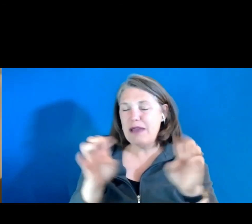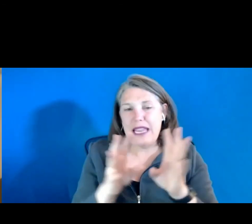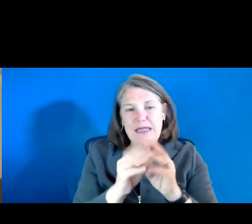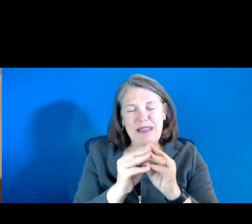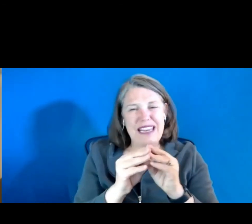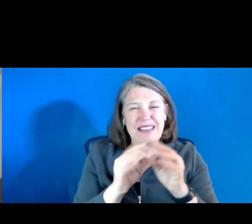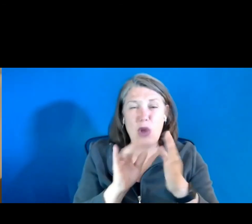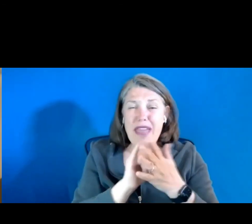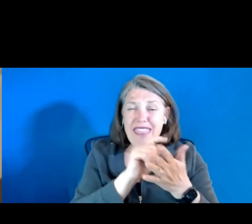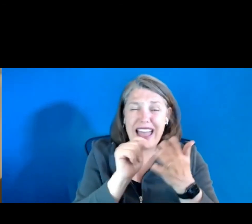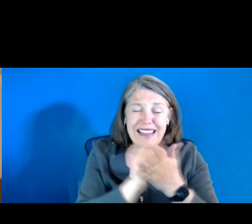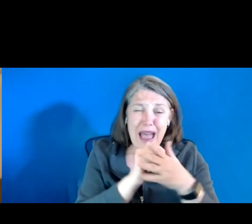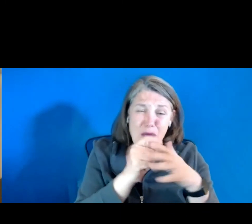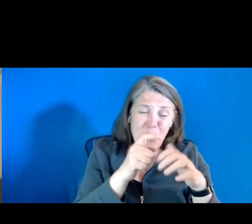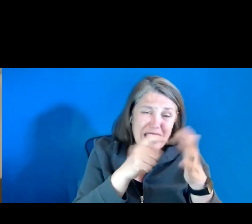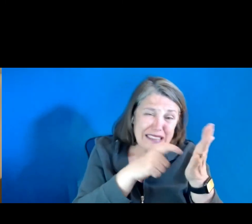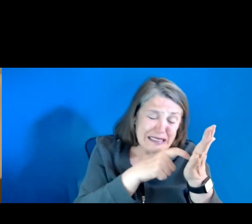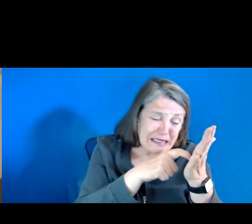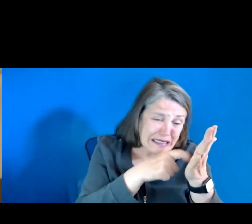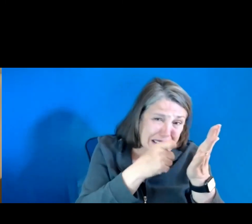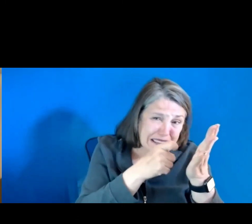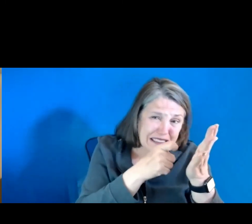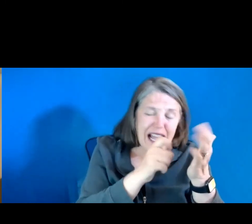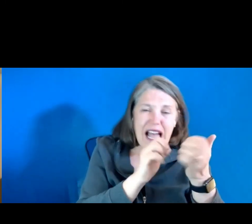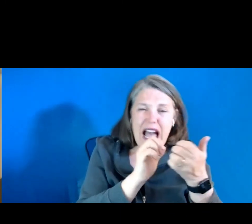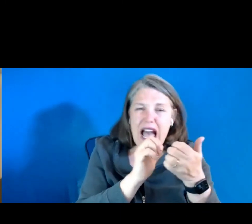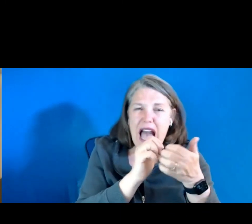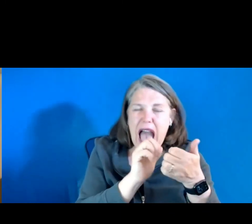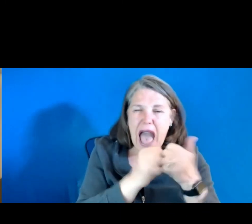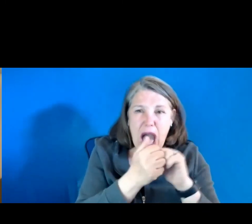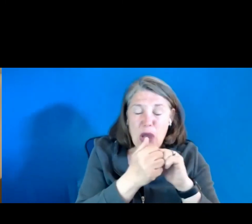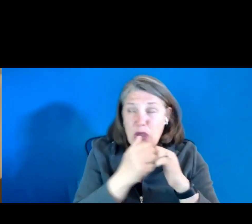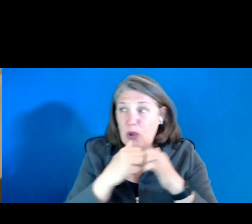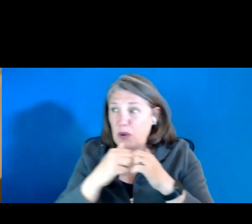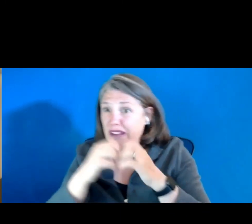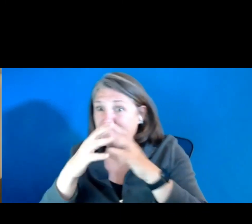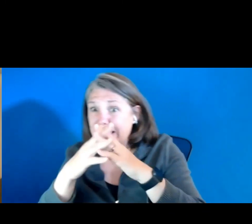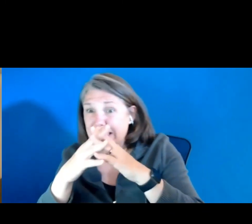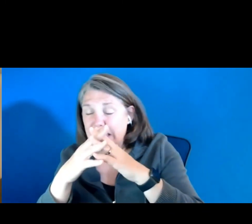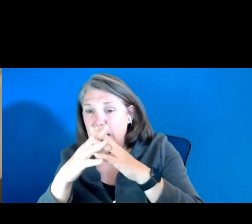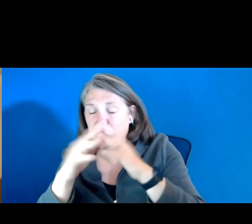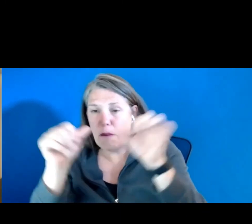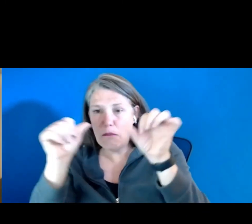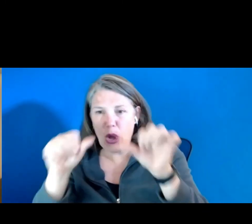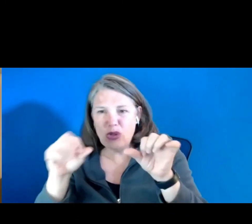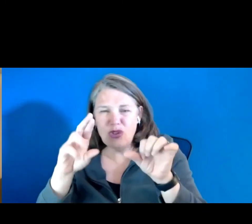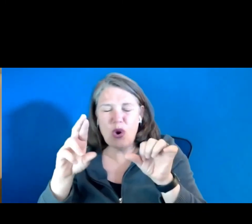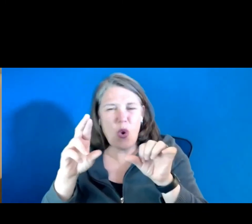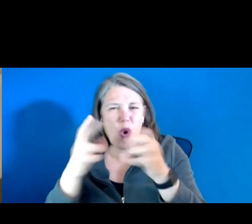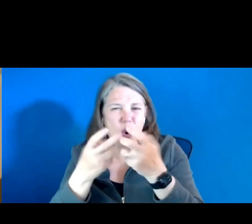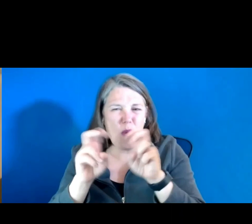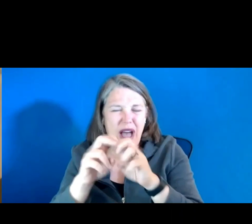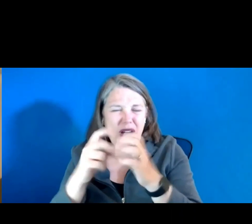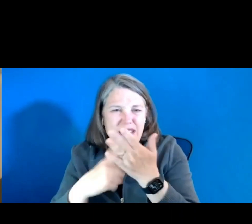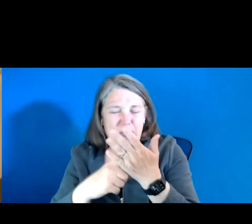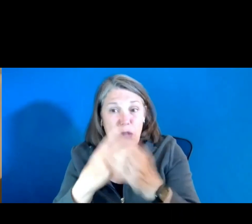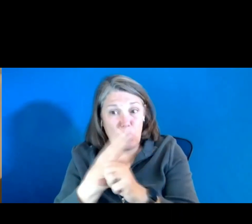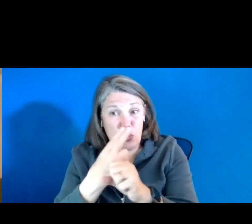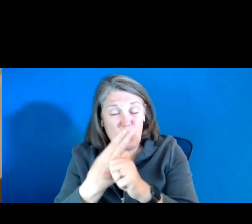the surface of how you would for a round table or a poster do that interactive